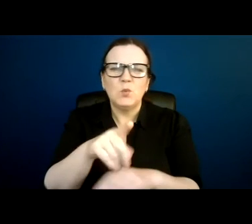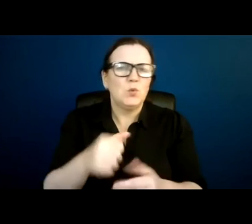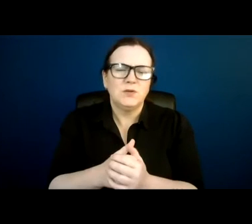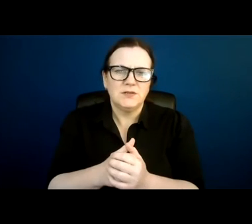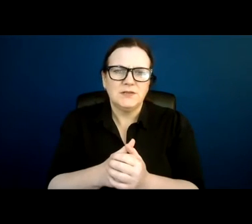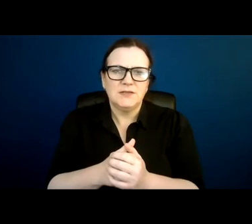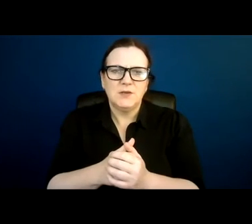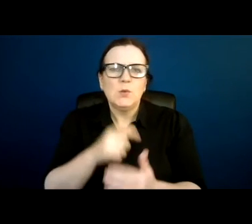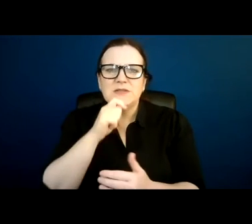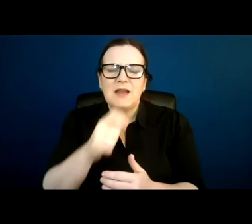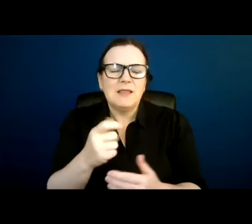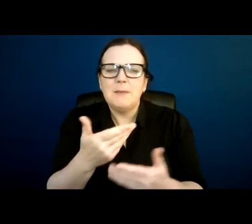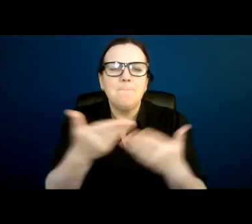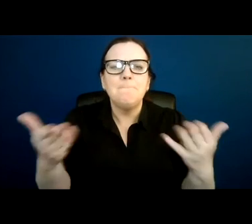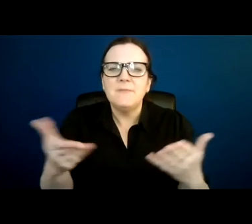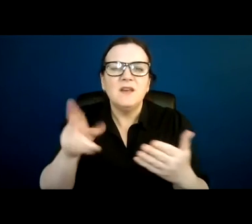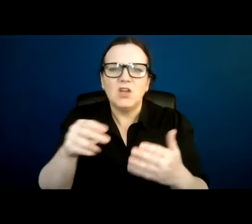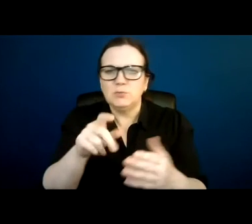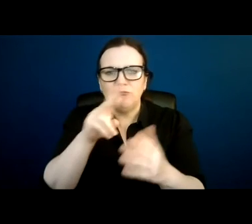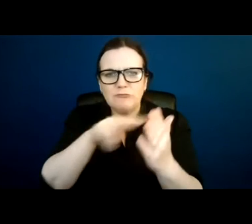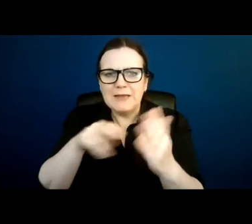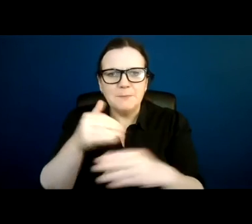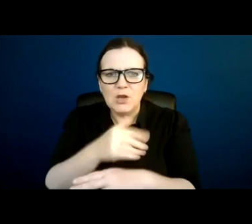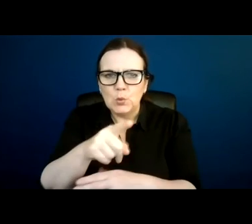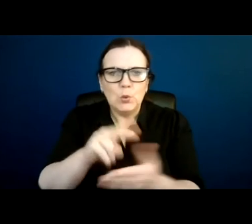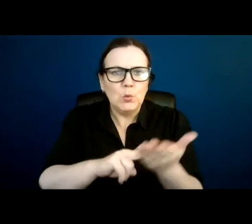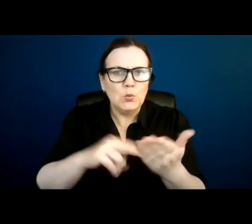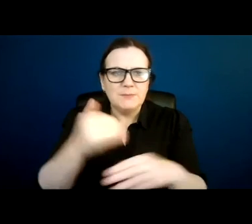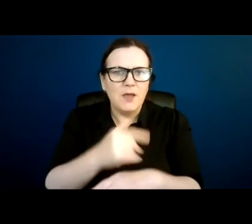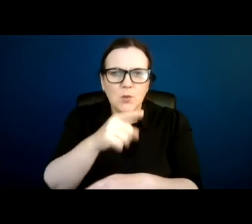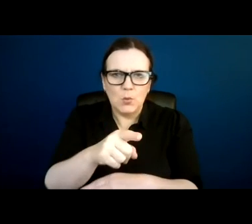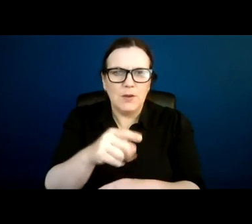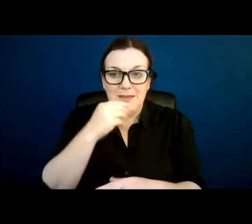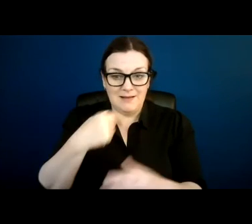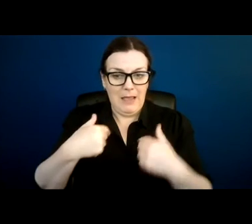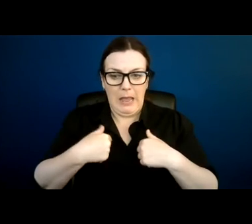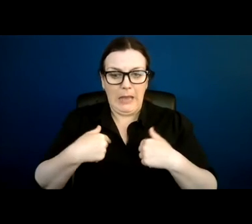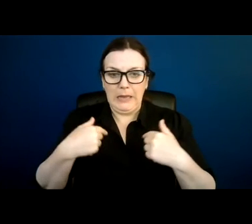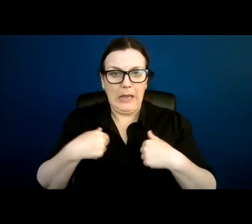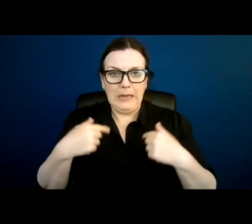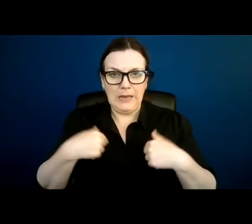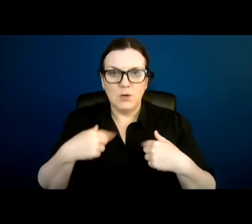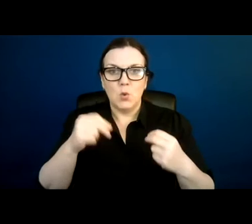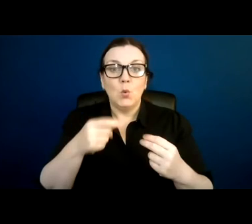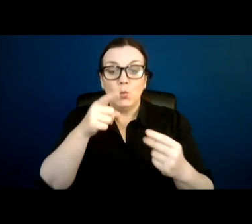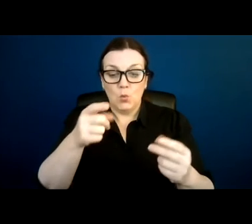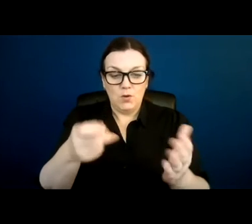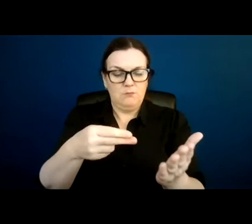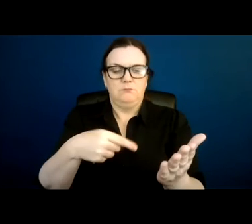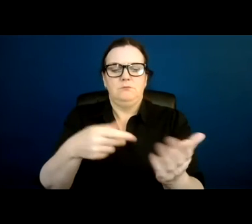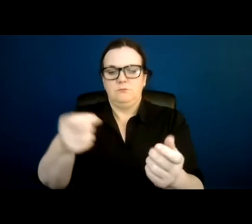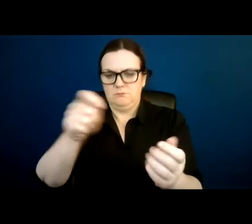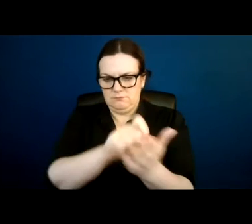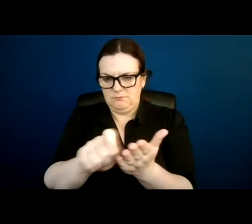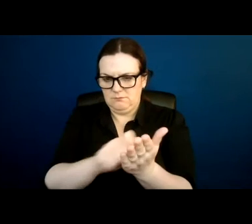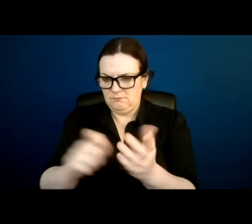is not to be read by you. This form is not to be used by you. This form is to be put in front of you to sign and filled out with someone